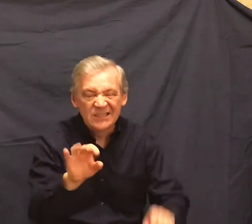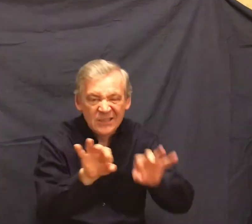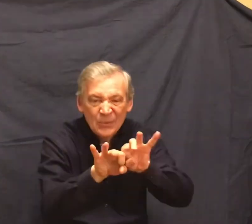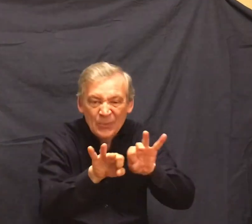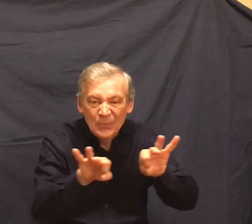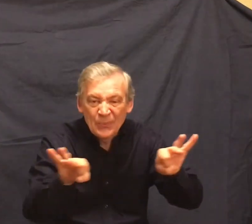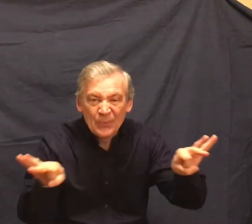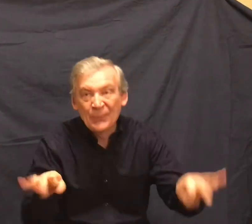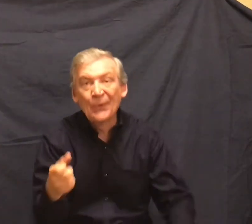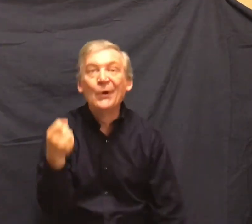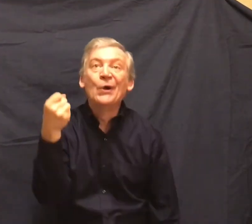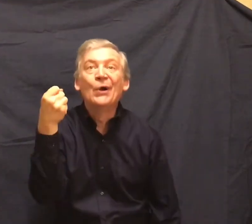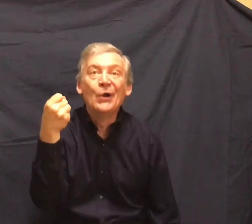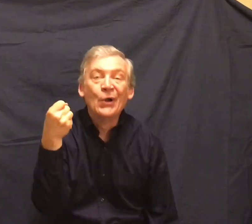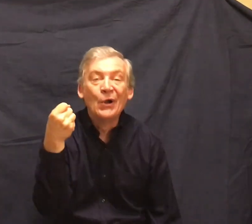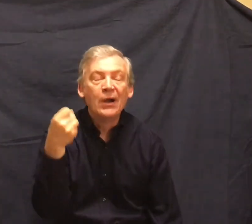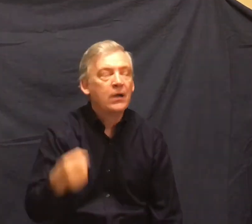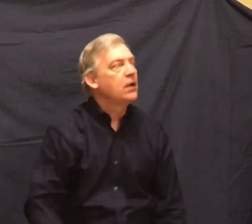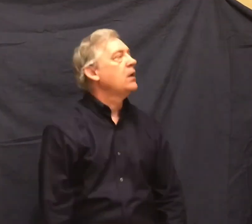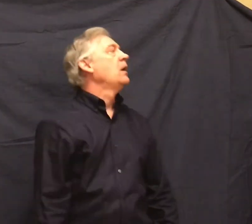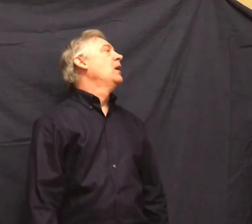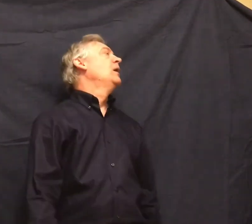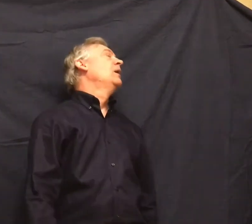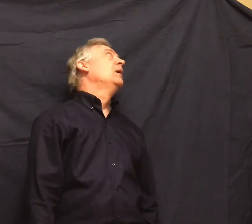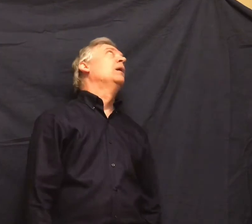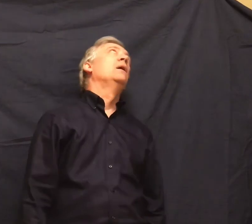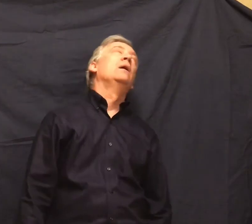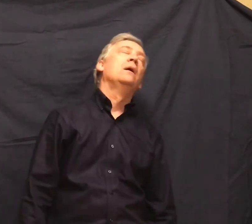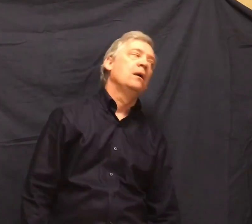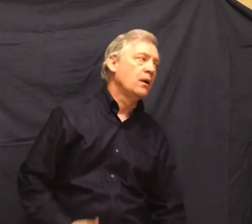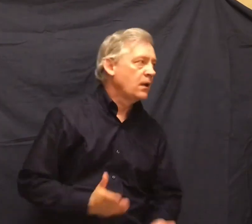George sat up. All right, he said brusquely. Gimme the mouse.